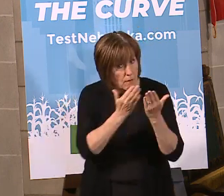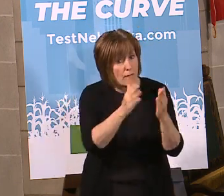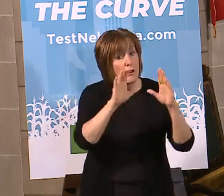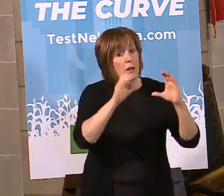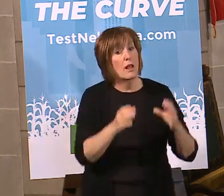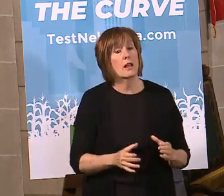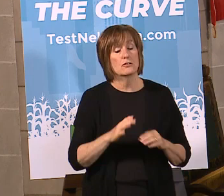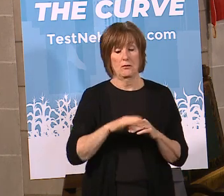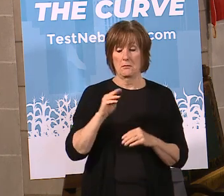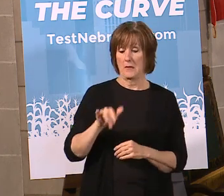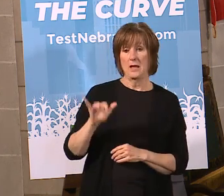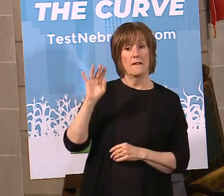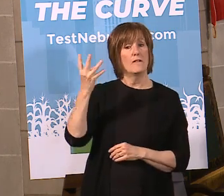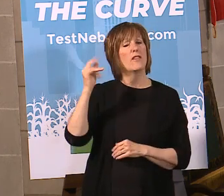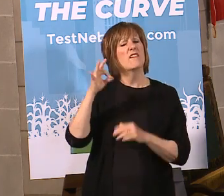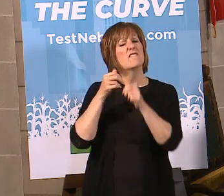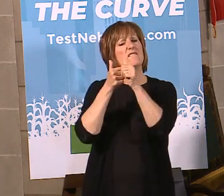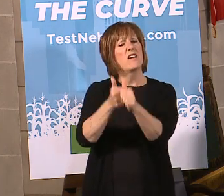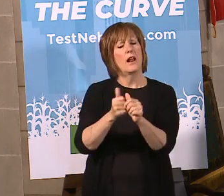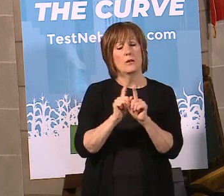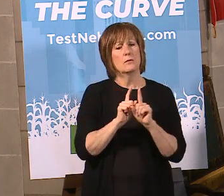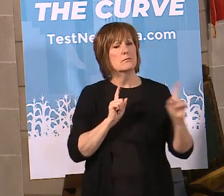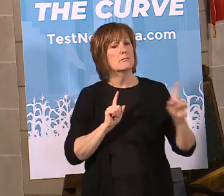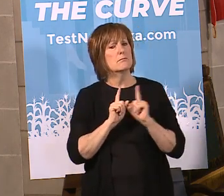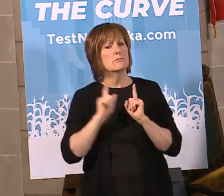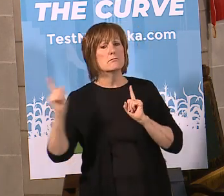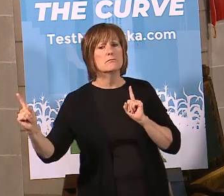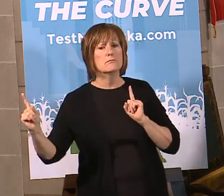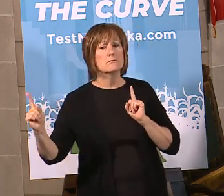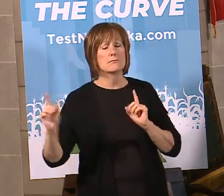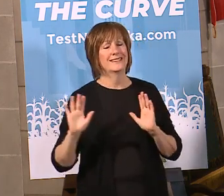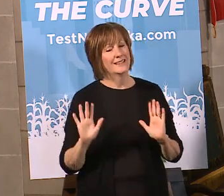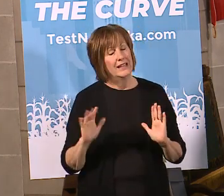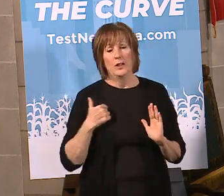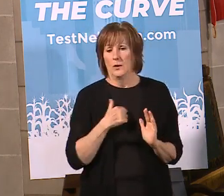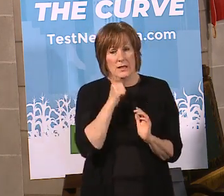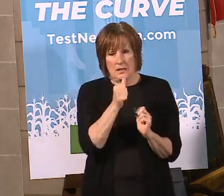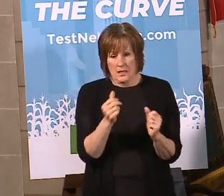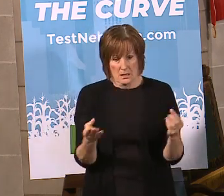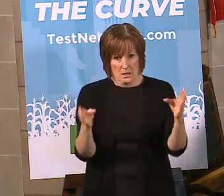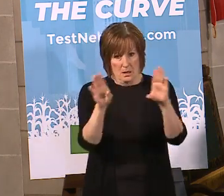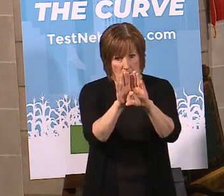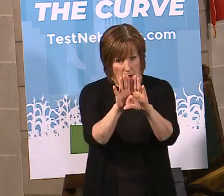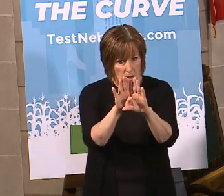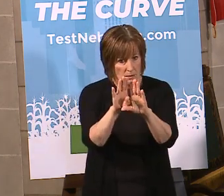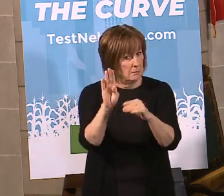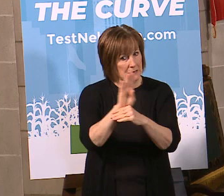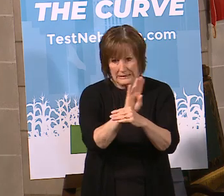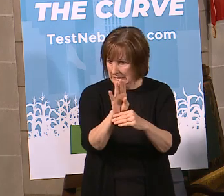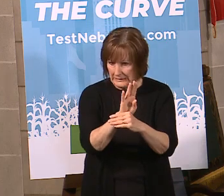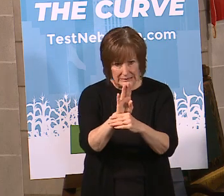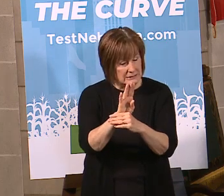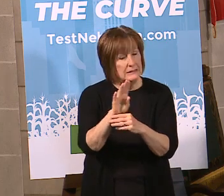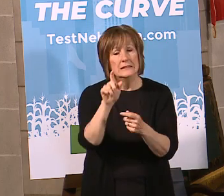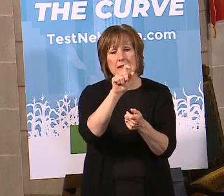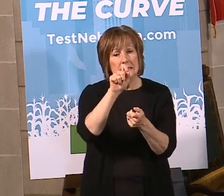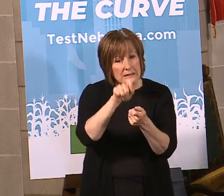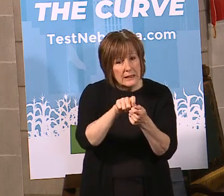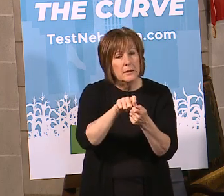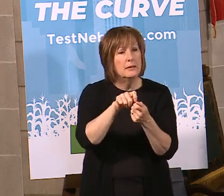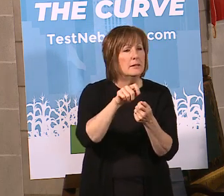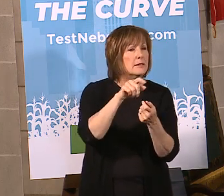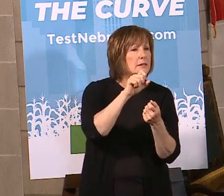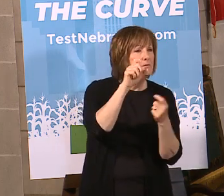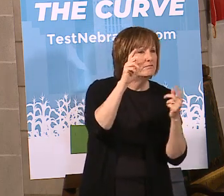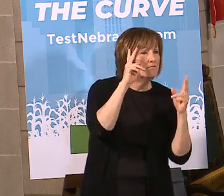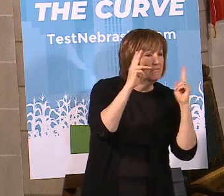4th if they follow social distancing guidelines? So, again, we did not close folks down except for those specific instances that we talked about with things